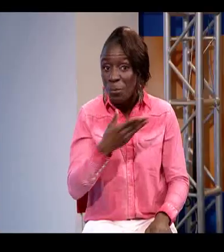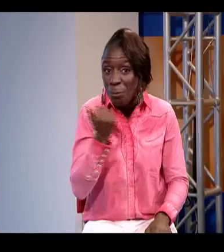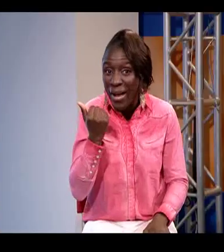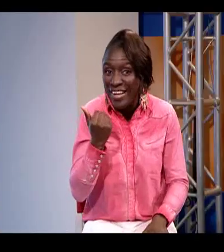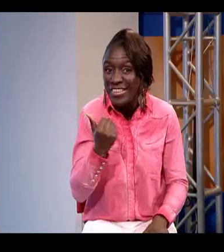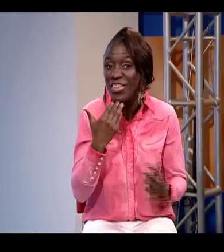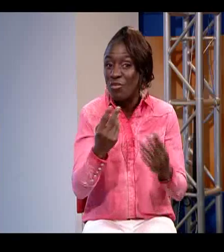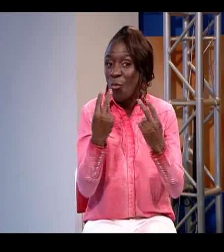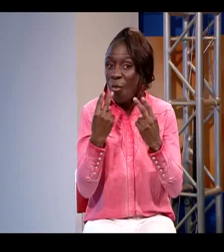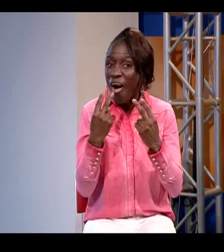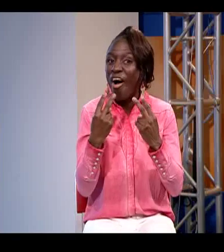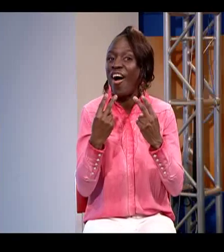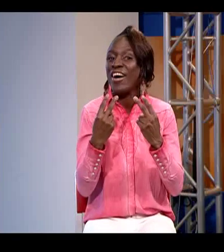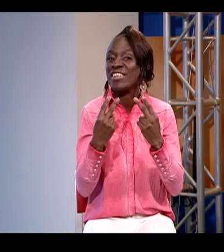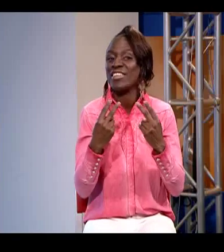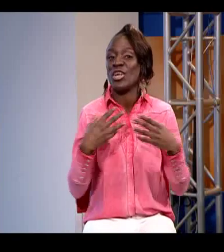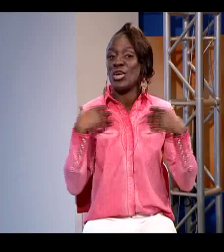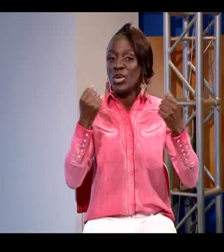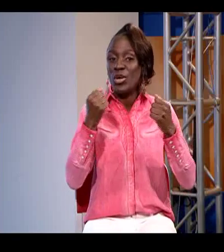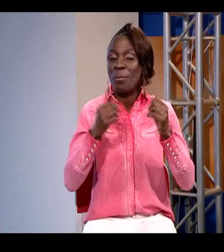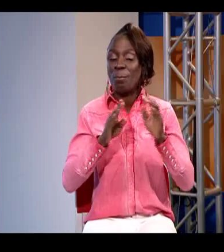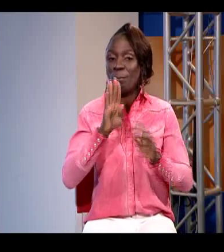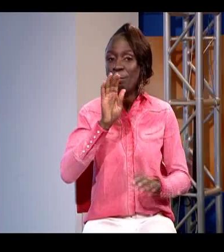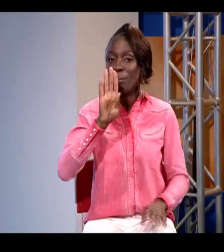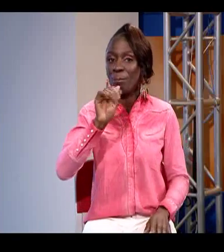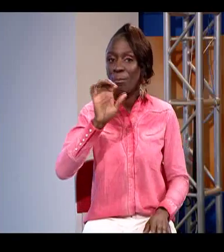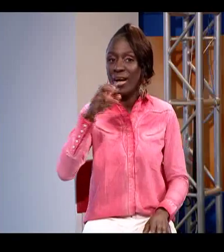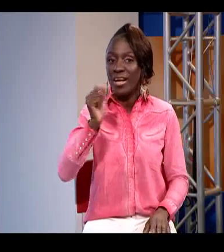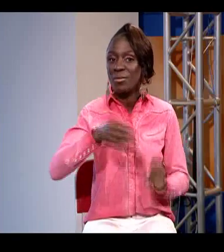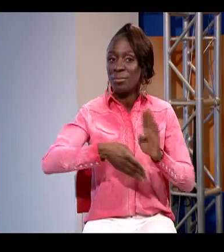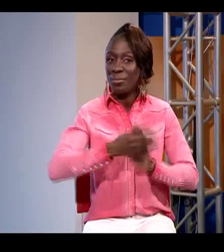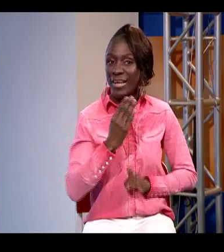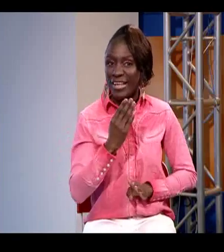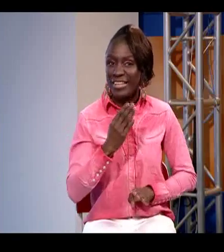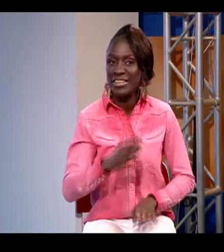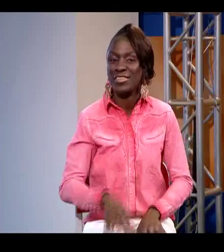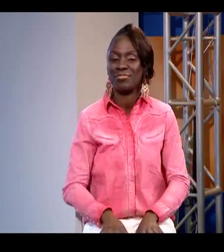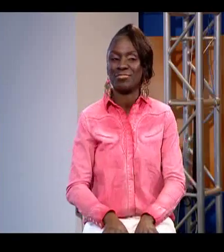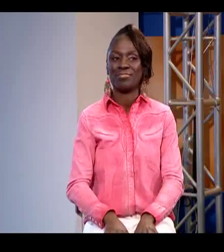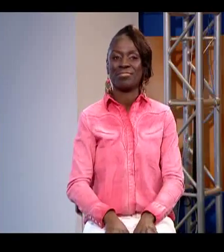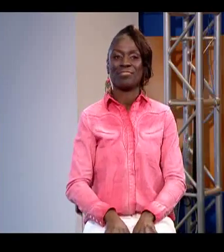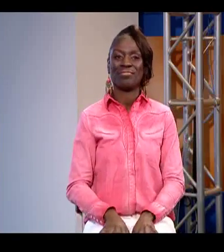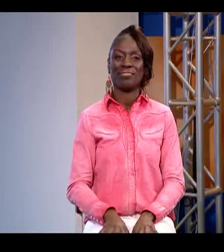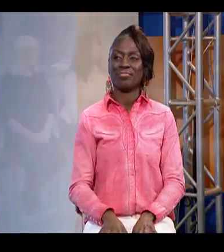right all the best wishes thank you for tuning in thank you for watching courage back us thank you